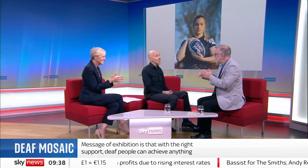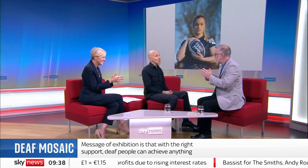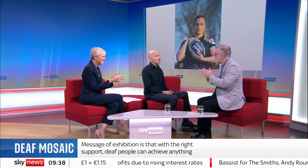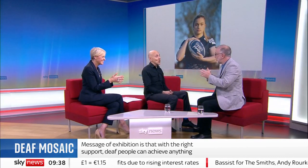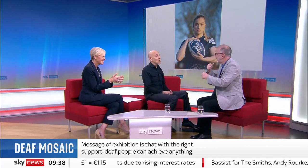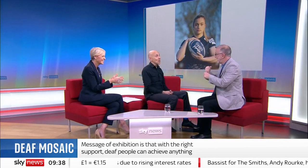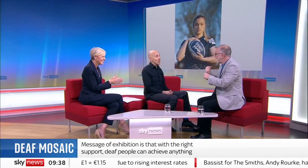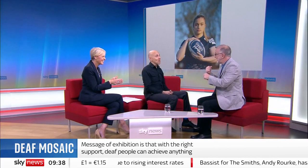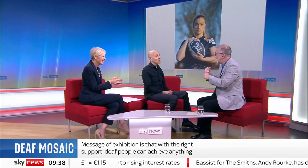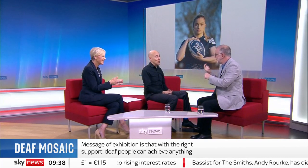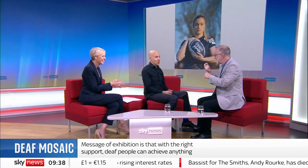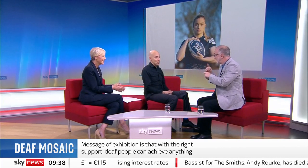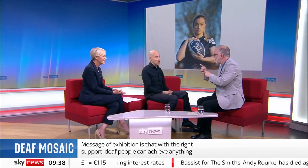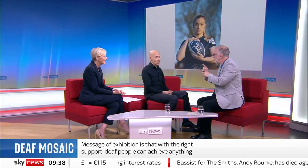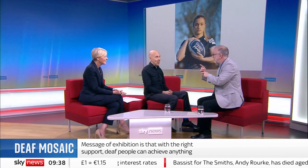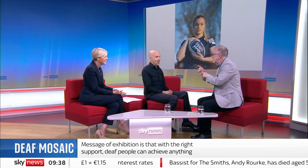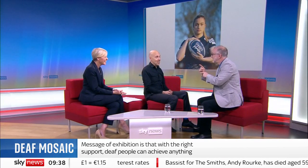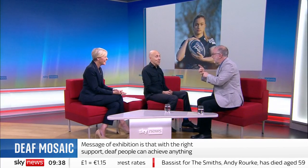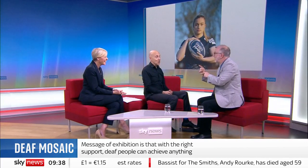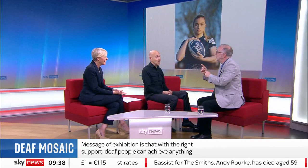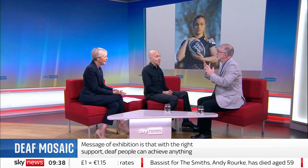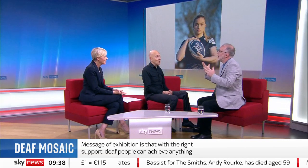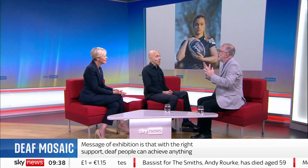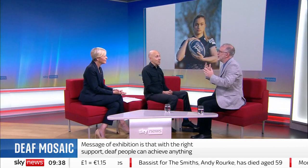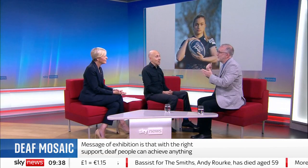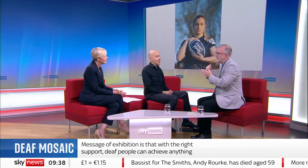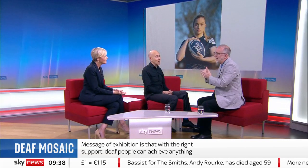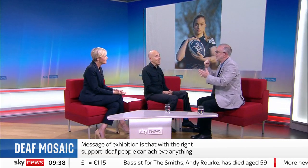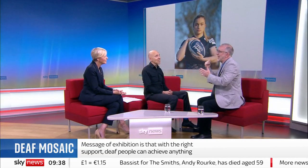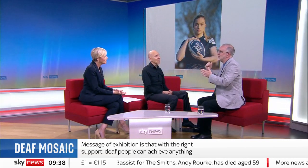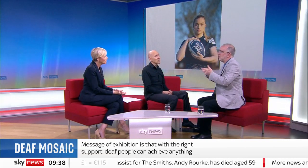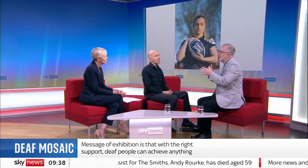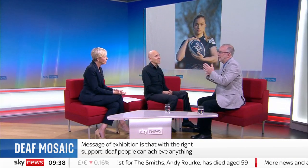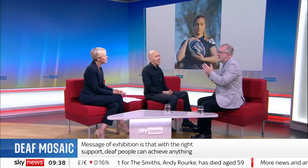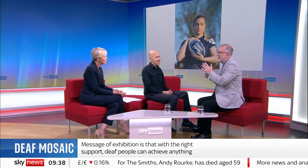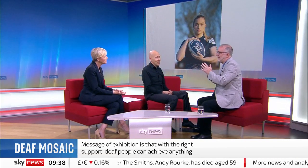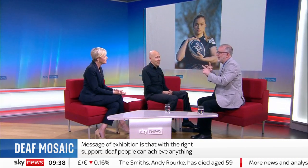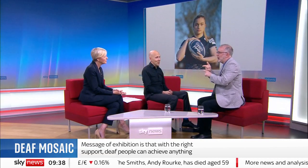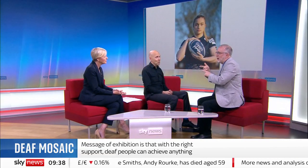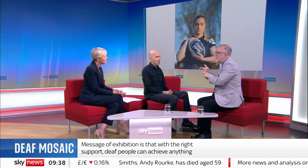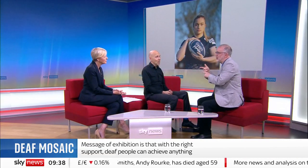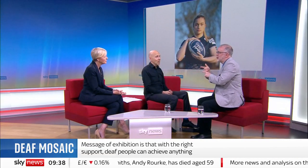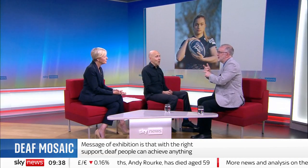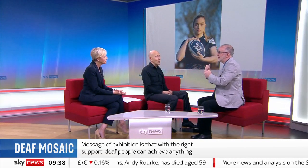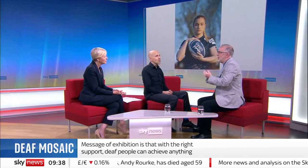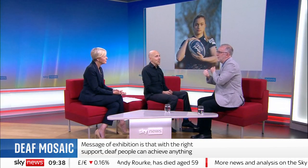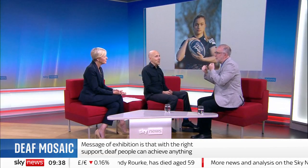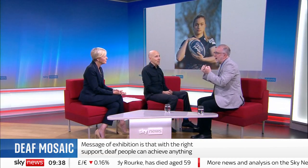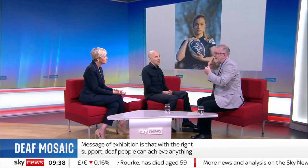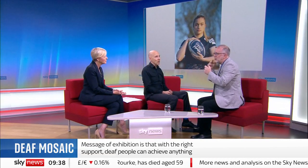contestant. So, yep, watch Jodie on Gladiators. just a few weeks' time. And that is a fantastic example of TV covering